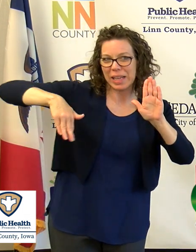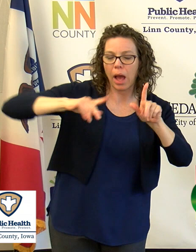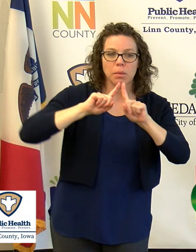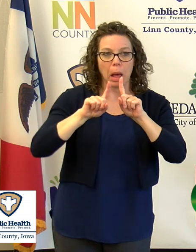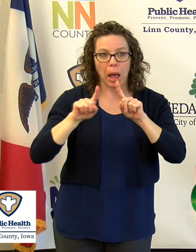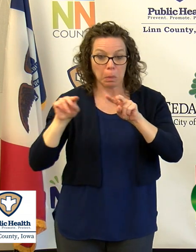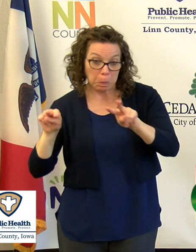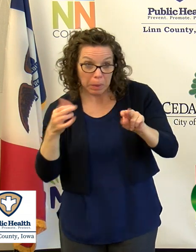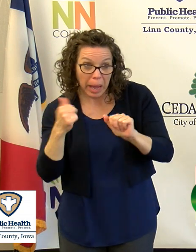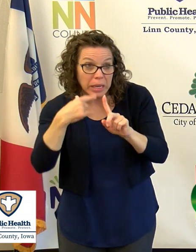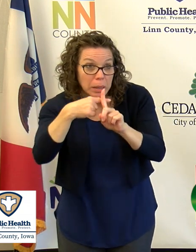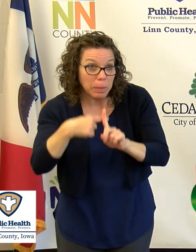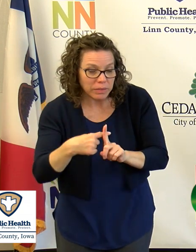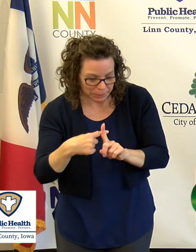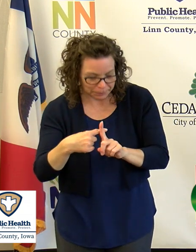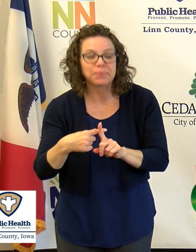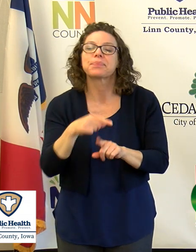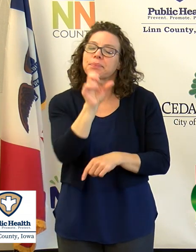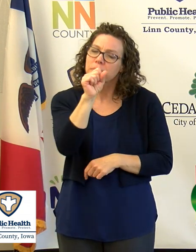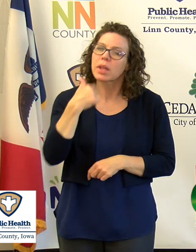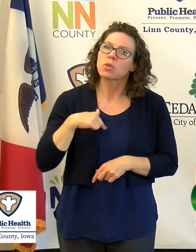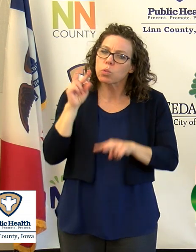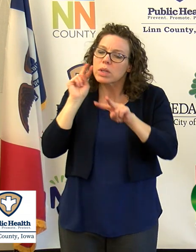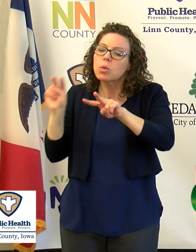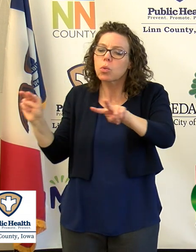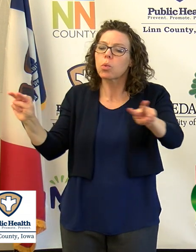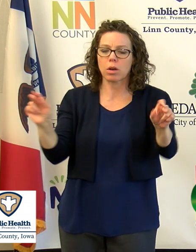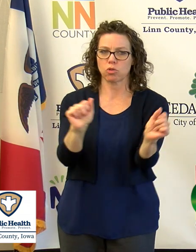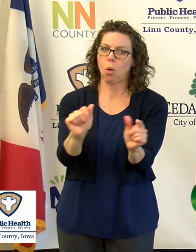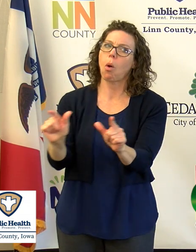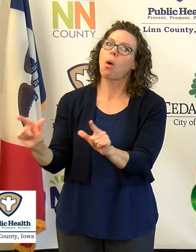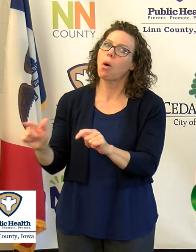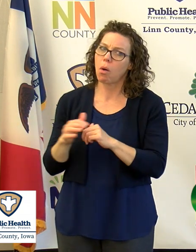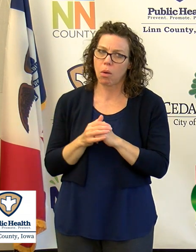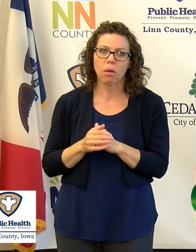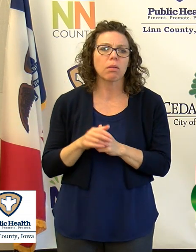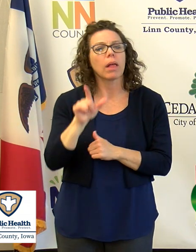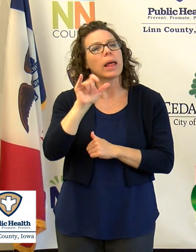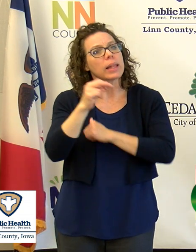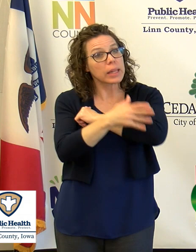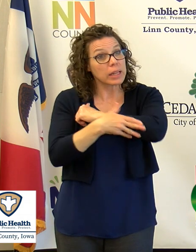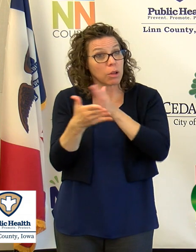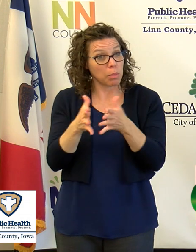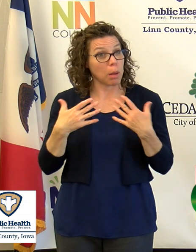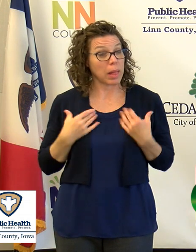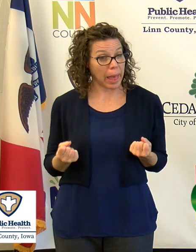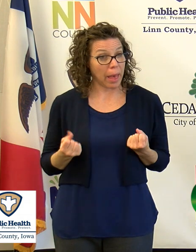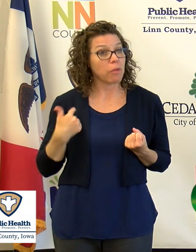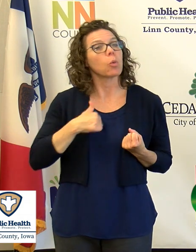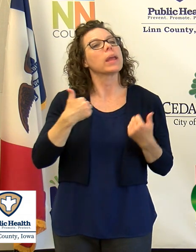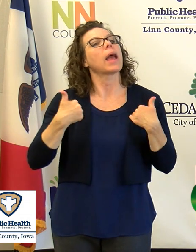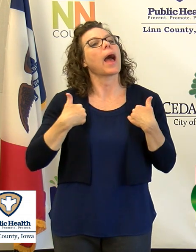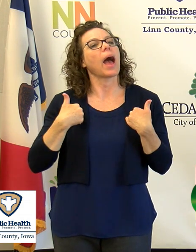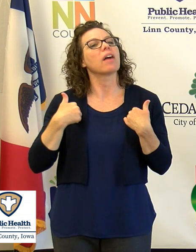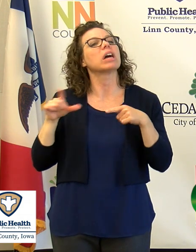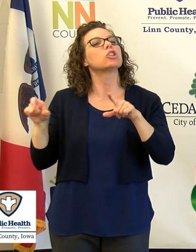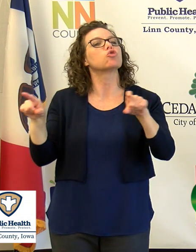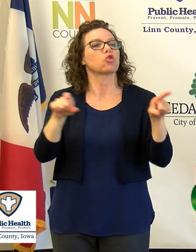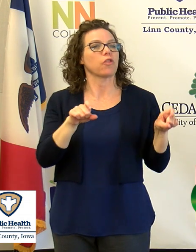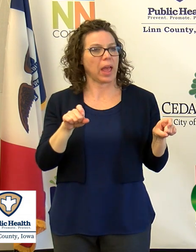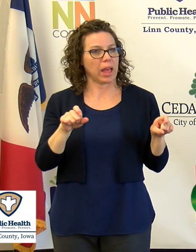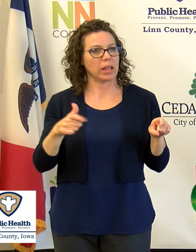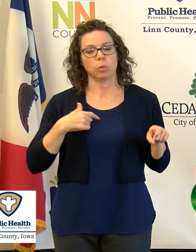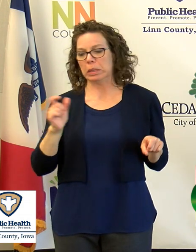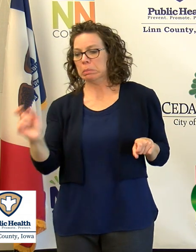we are looking at all long-term care facilities. So again, at Linn County Public Health, there is a survey that we ask for the long-term